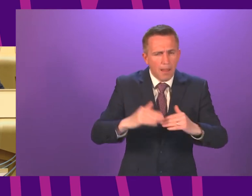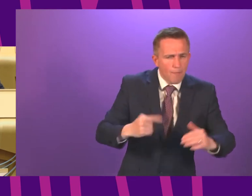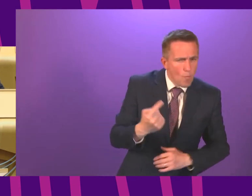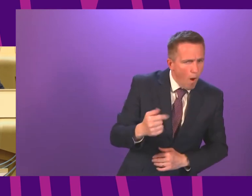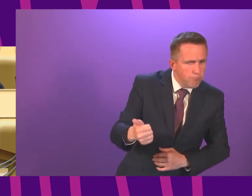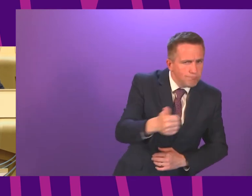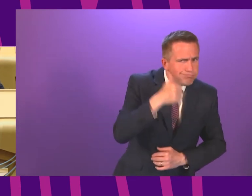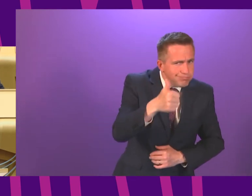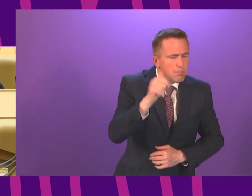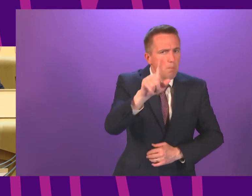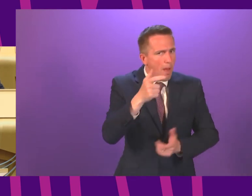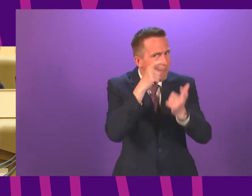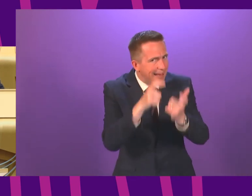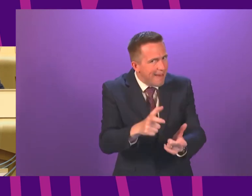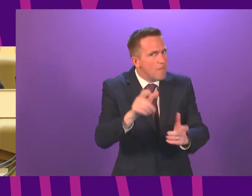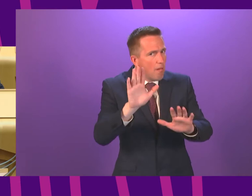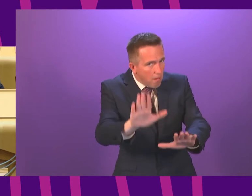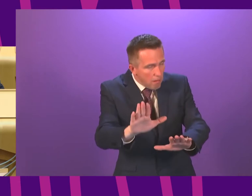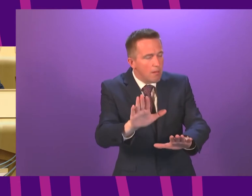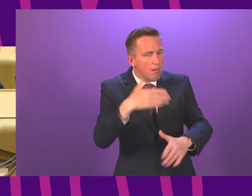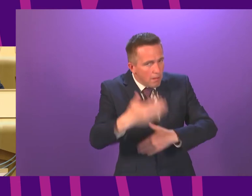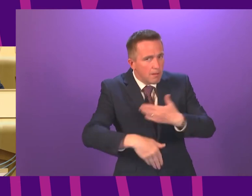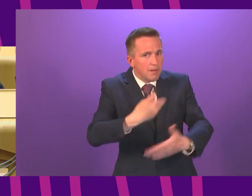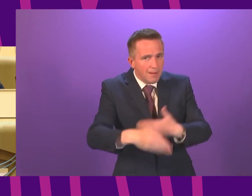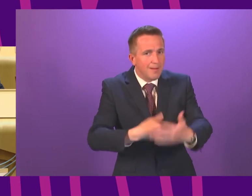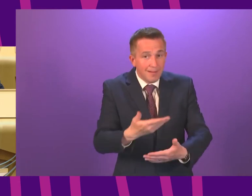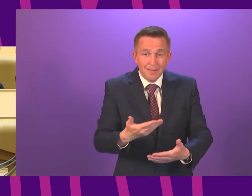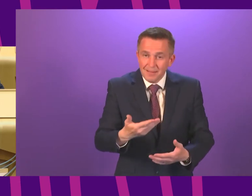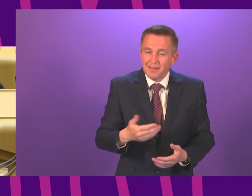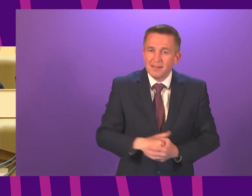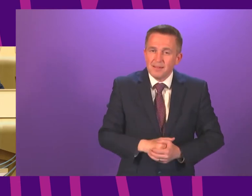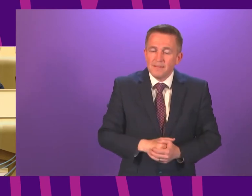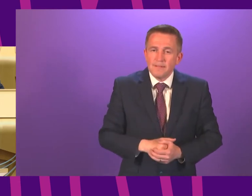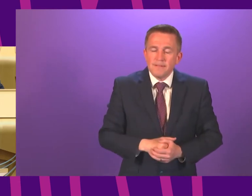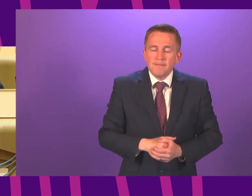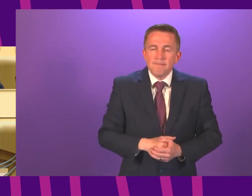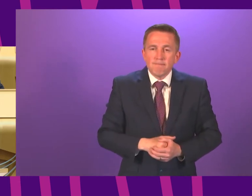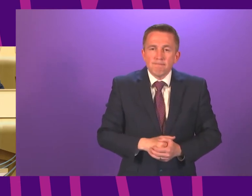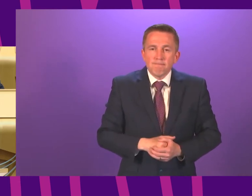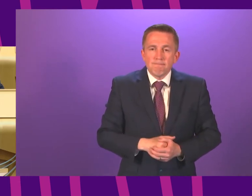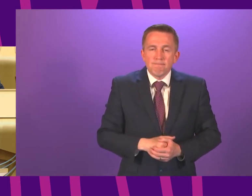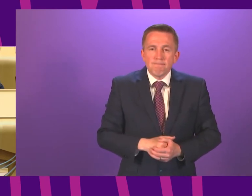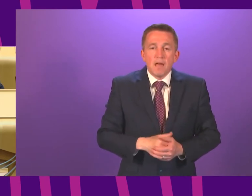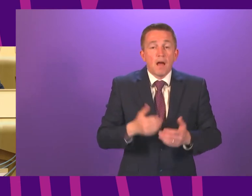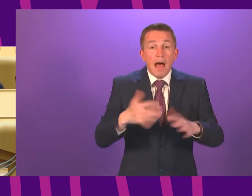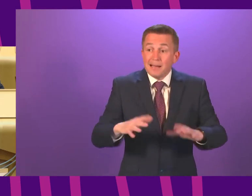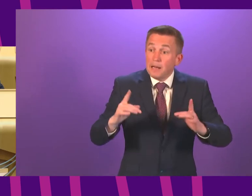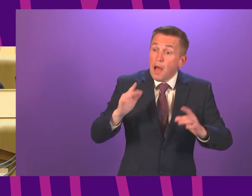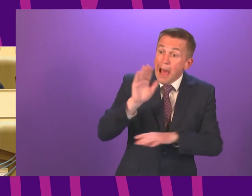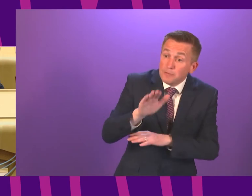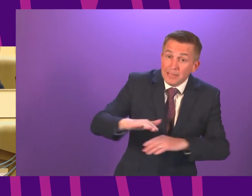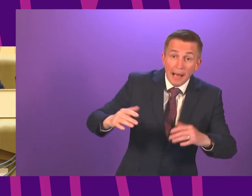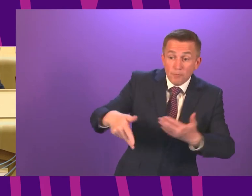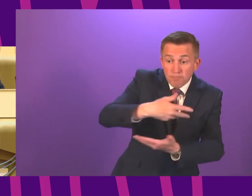to be careful. That applies to all of us right now and in particular, it applies that meeting outdoors